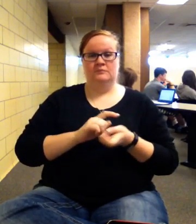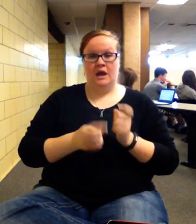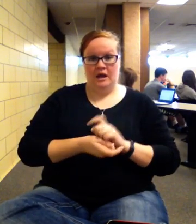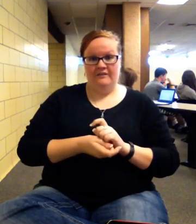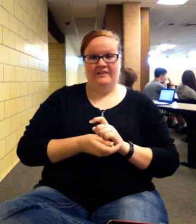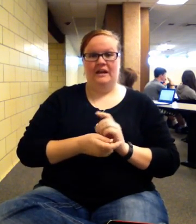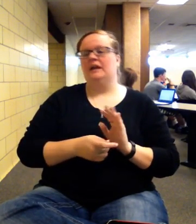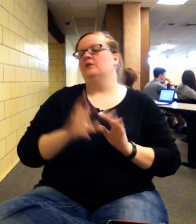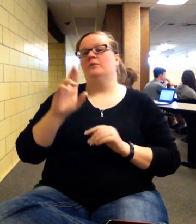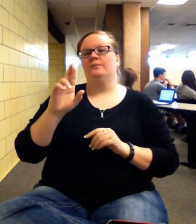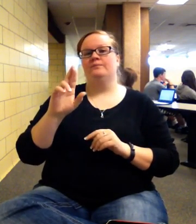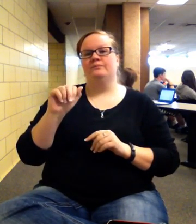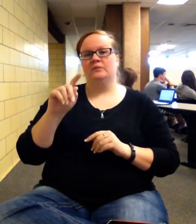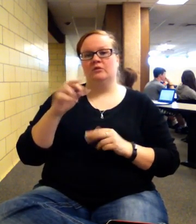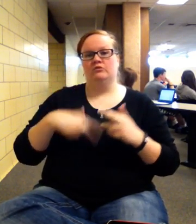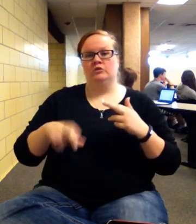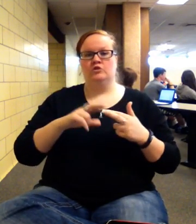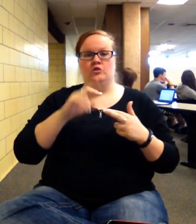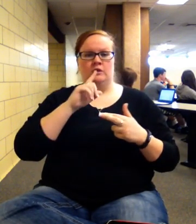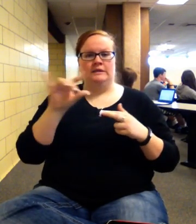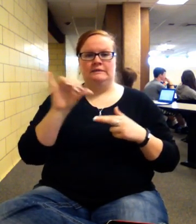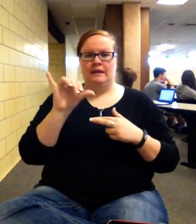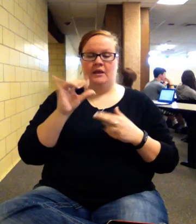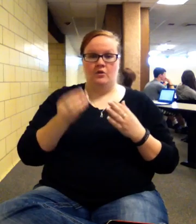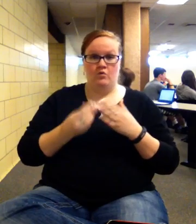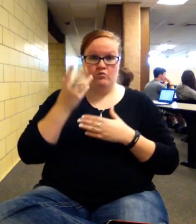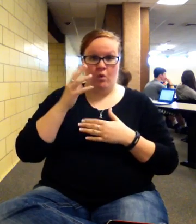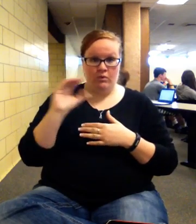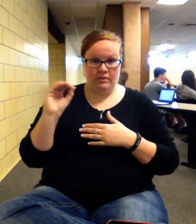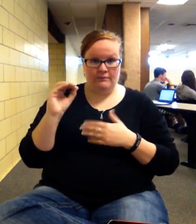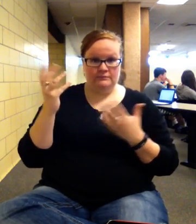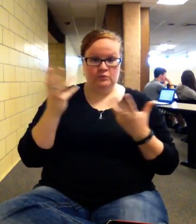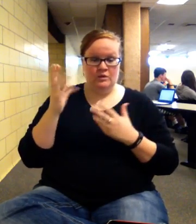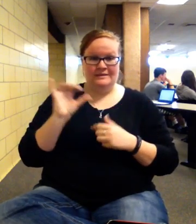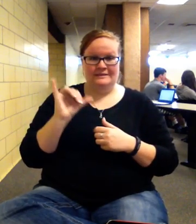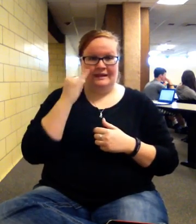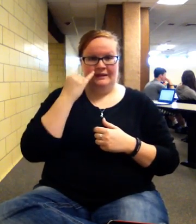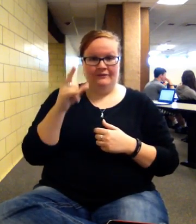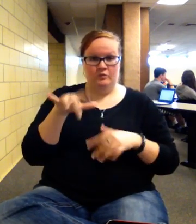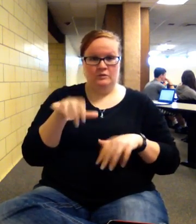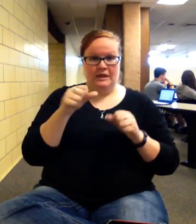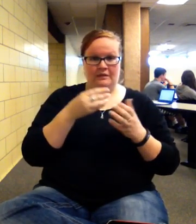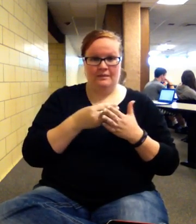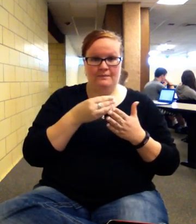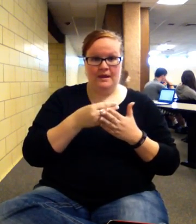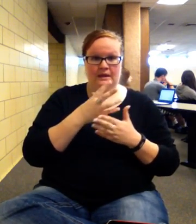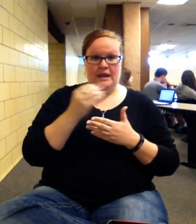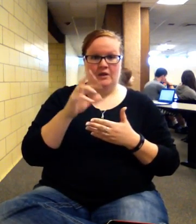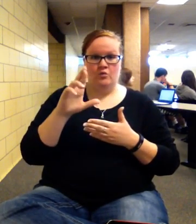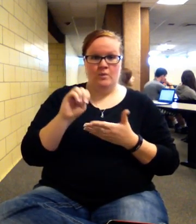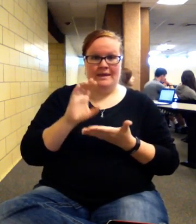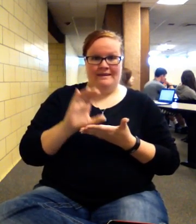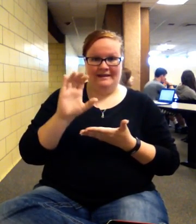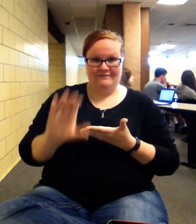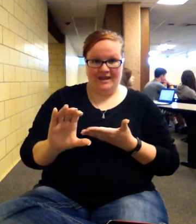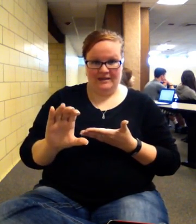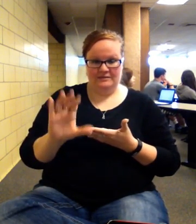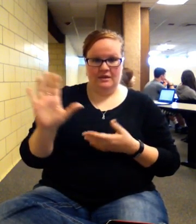taking into account for, like, a growth company, what it would be like if they take the money and reinvest in their own company.